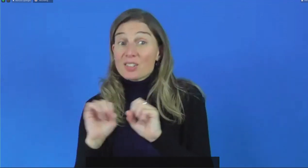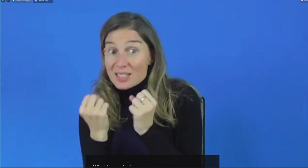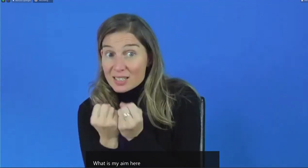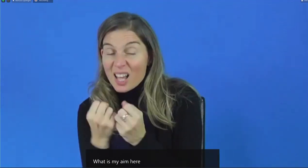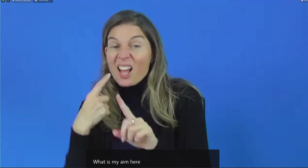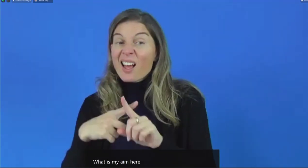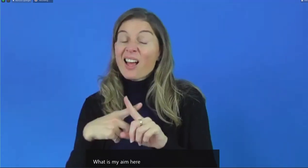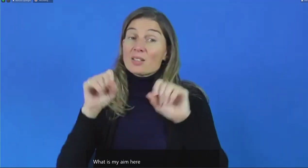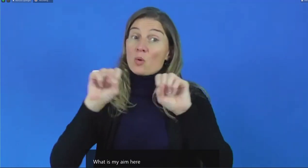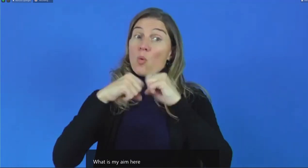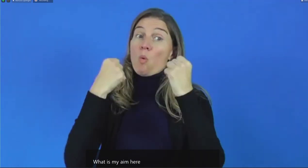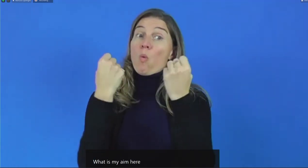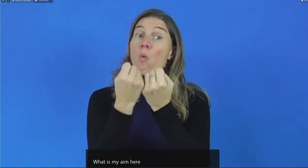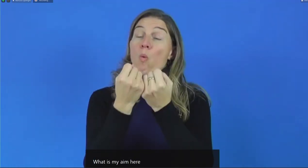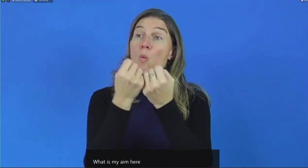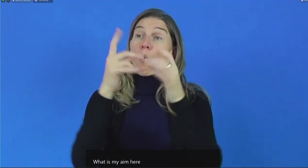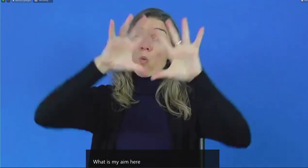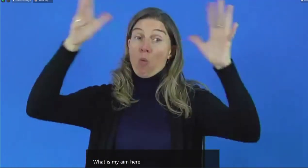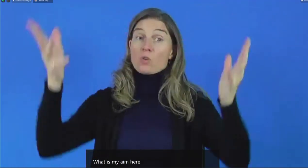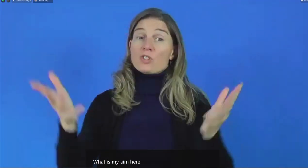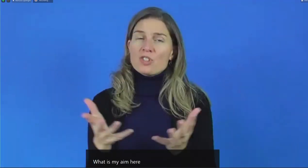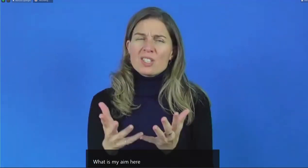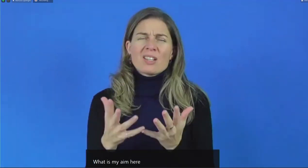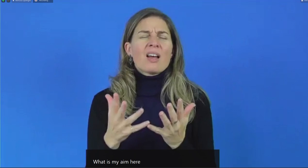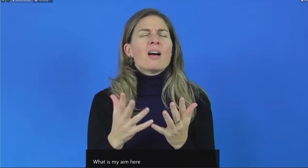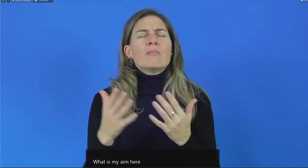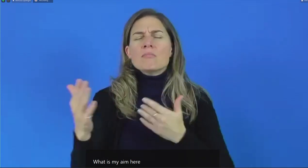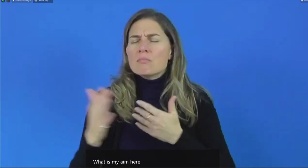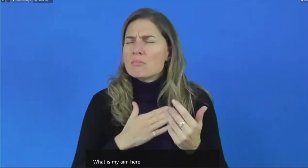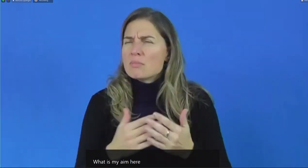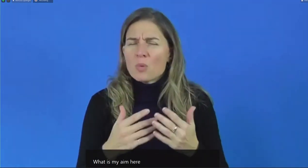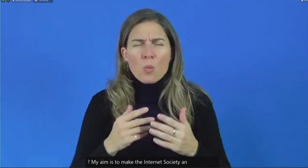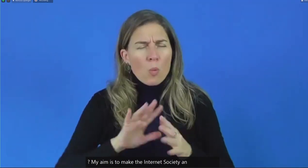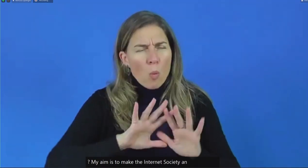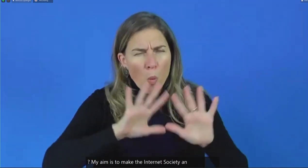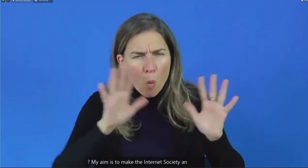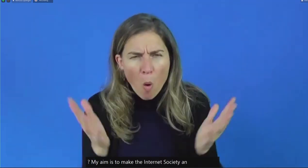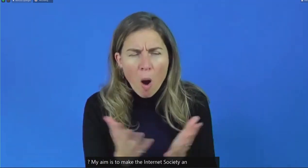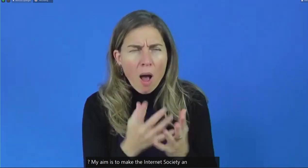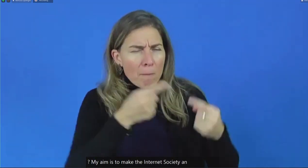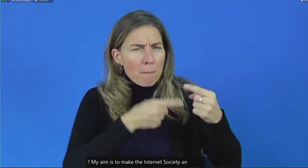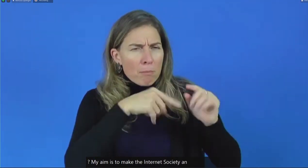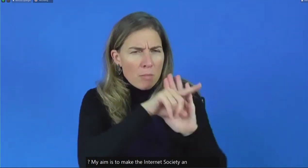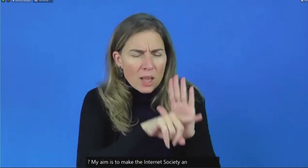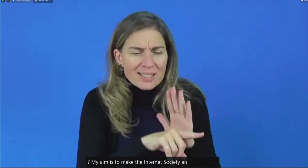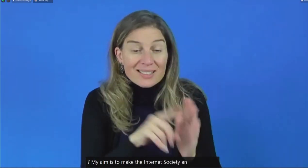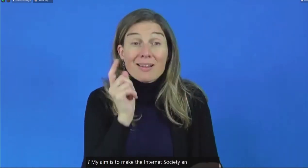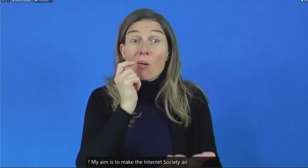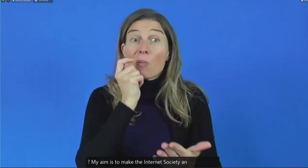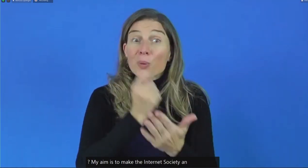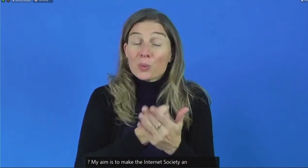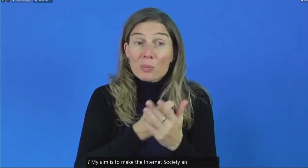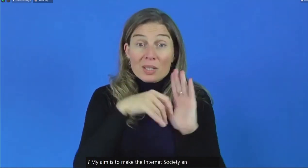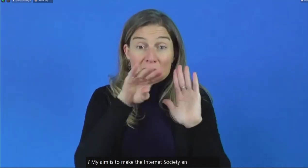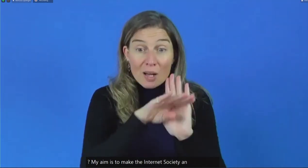where every policy, every procurement document, every RFP document